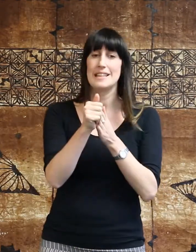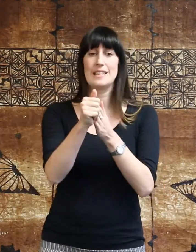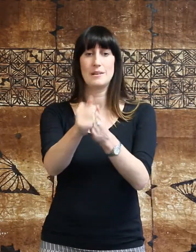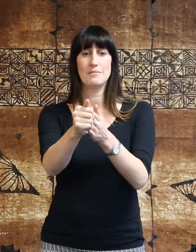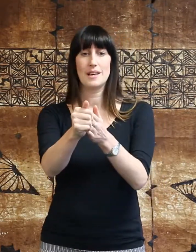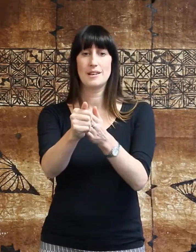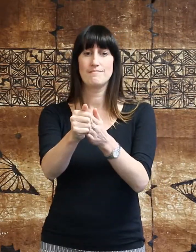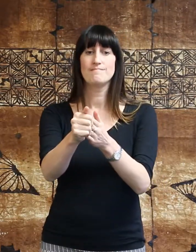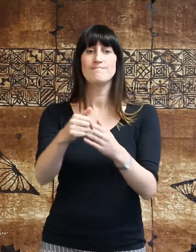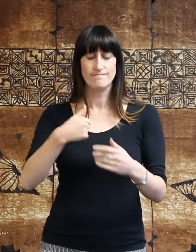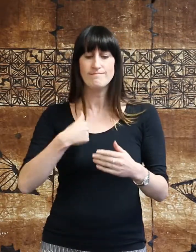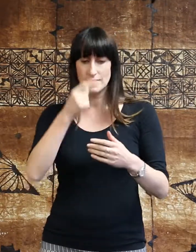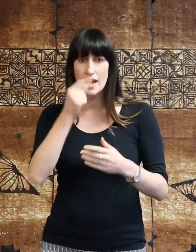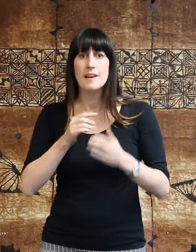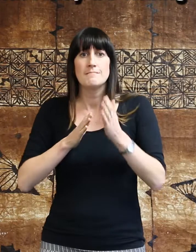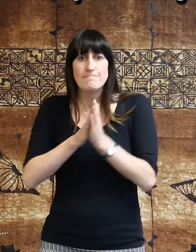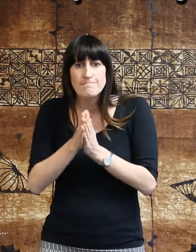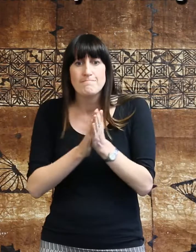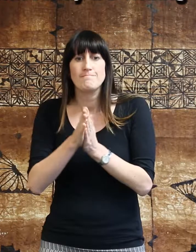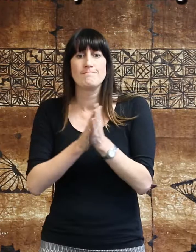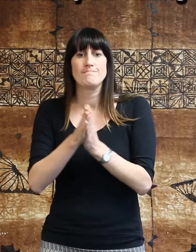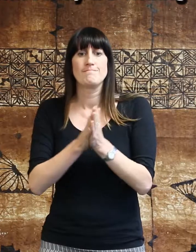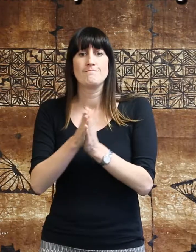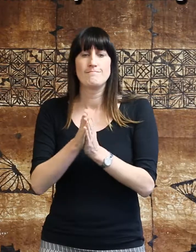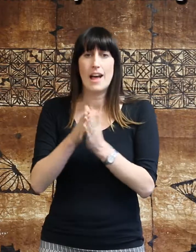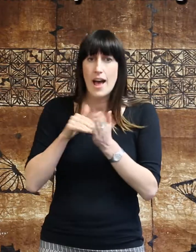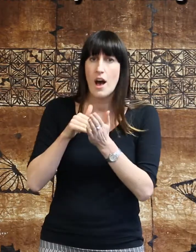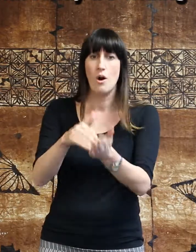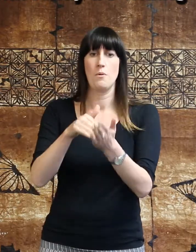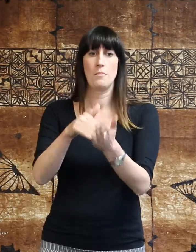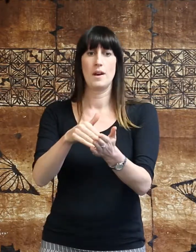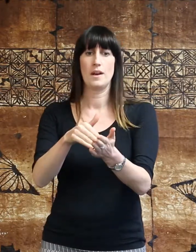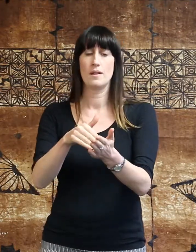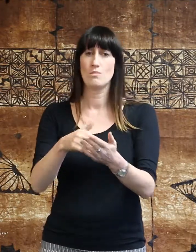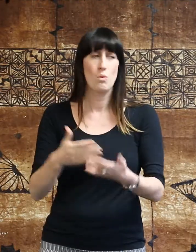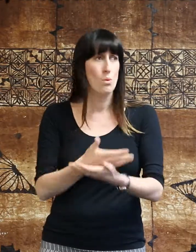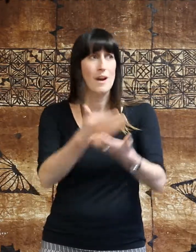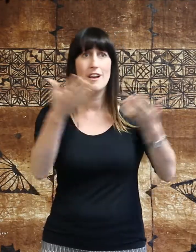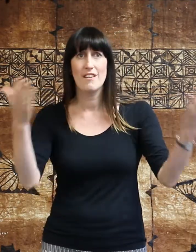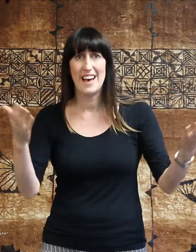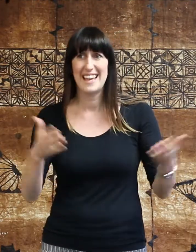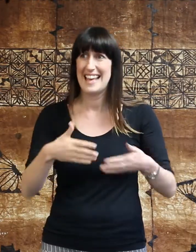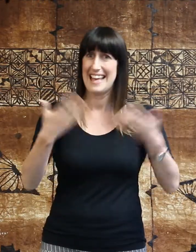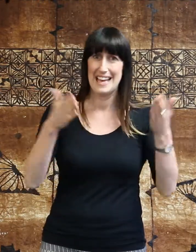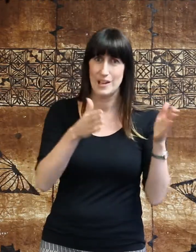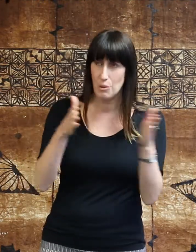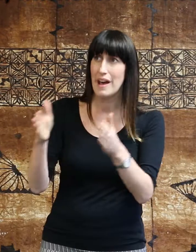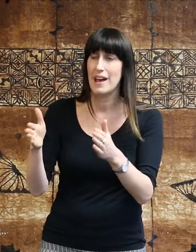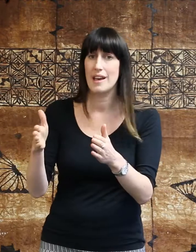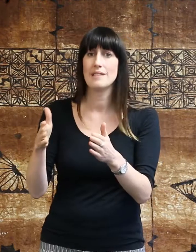Lead me so that I may be willing to help wherever, whenever, and